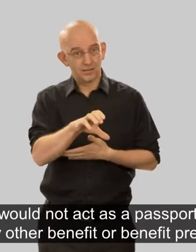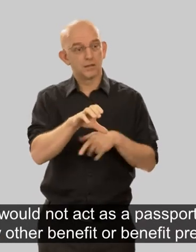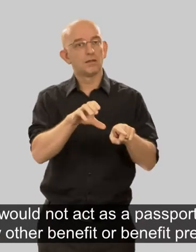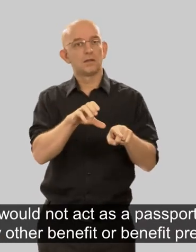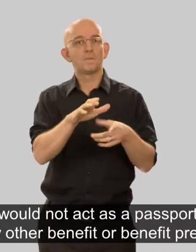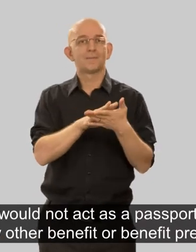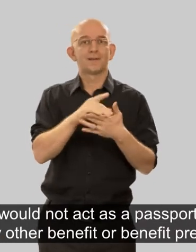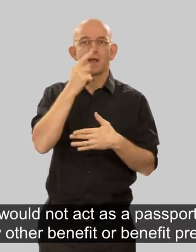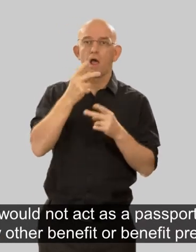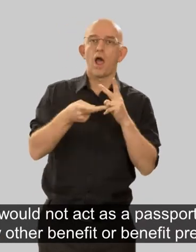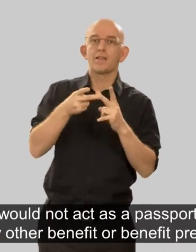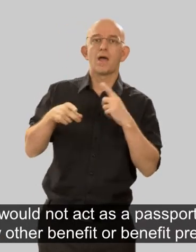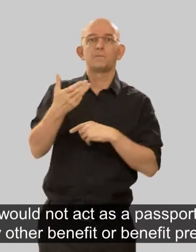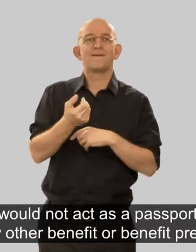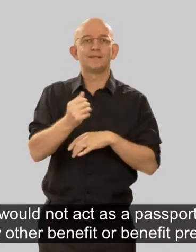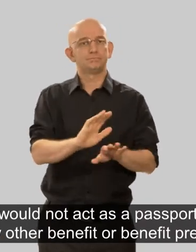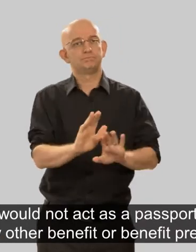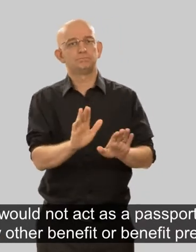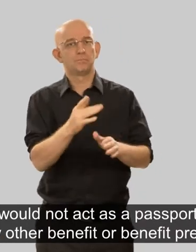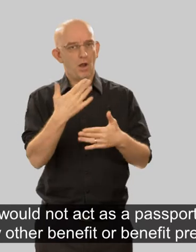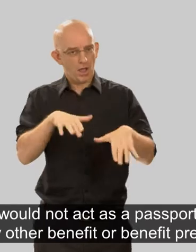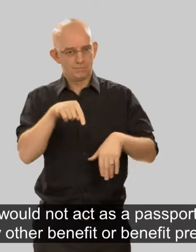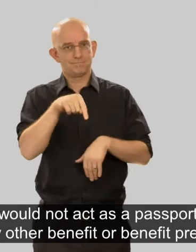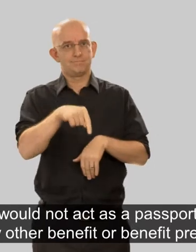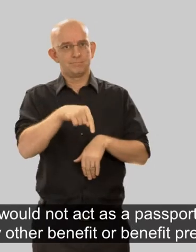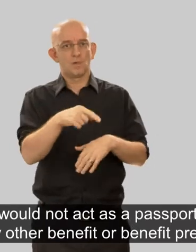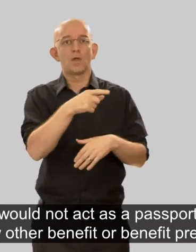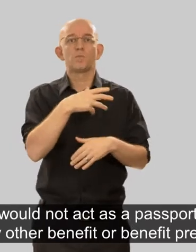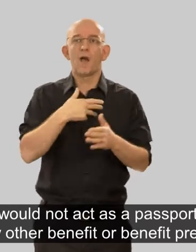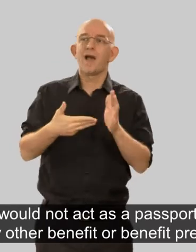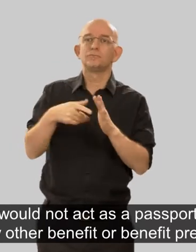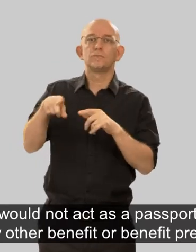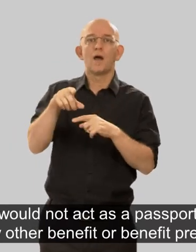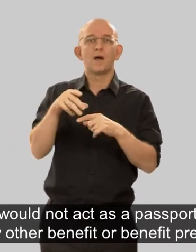It would not act as a passport to any other benefit or benefit premia